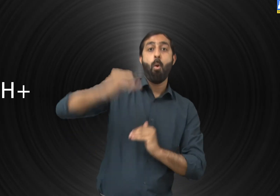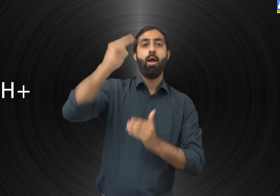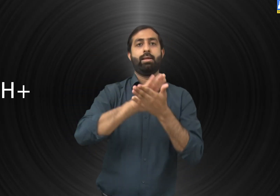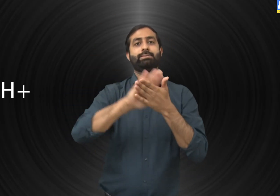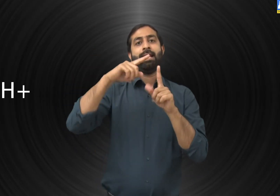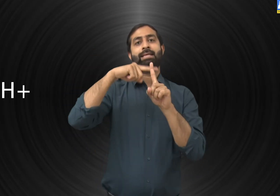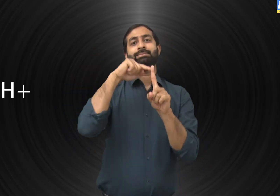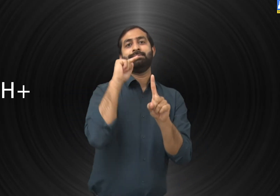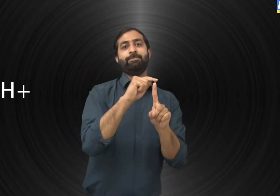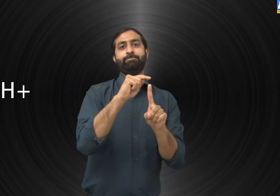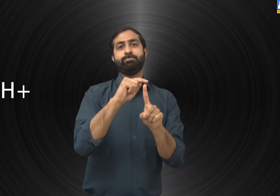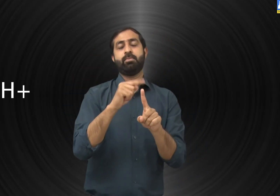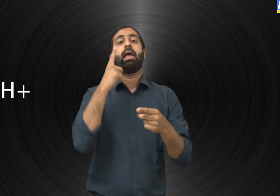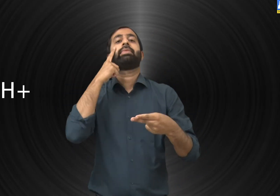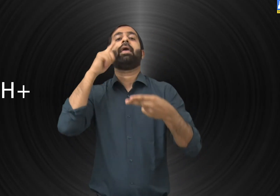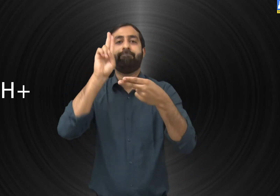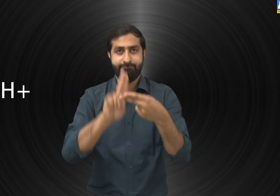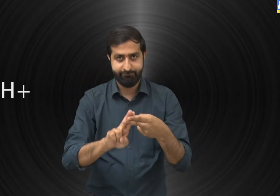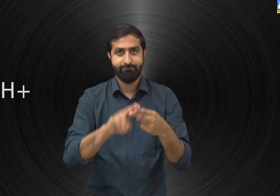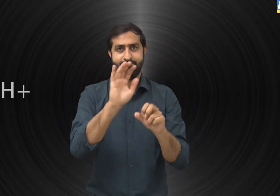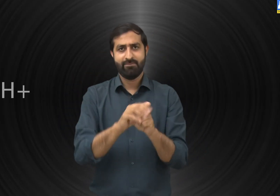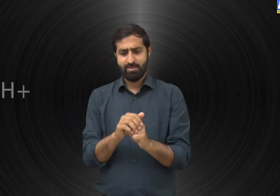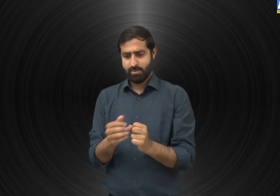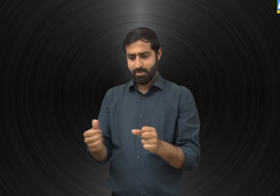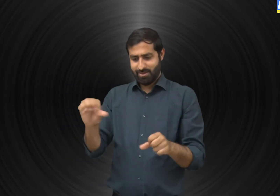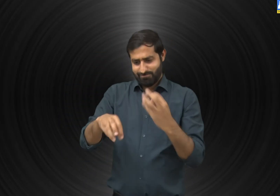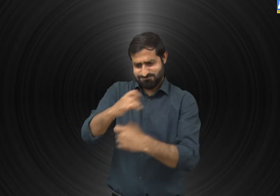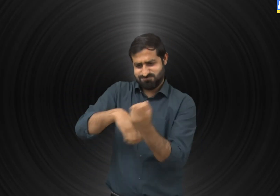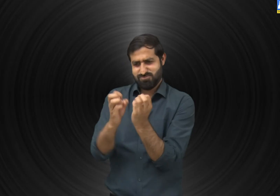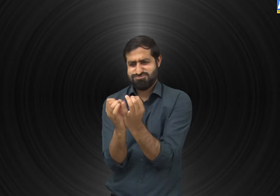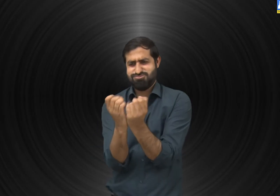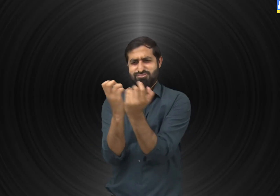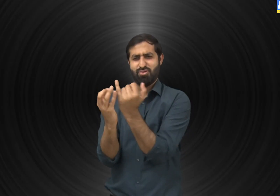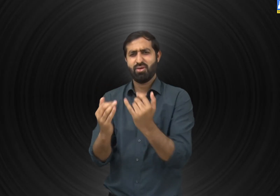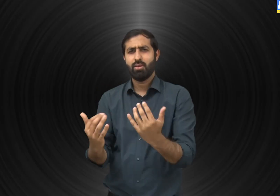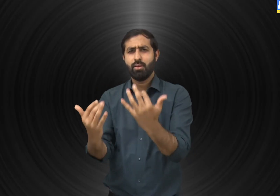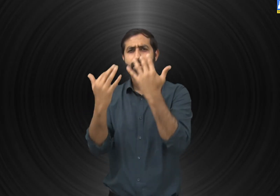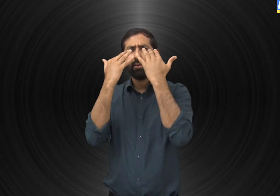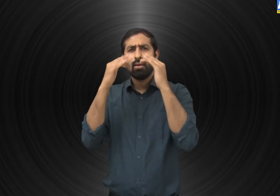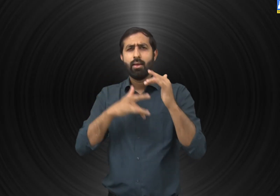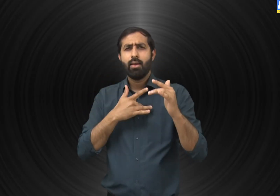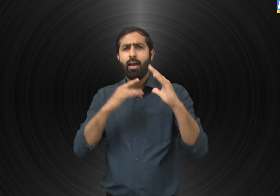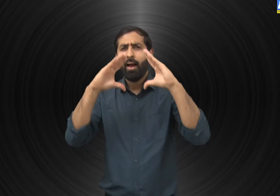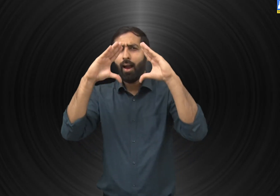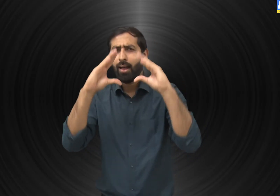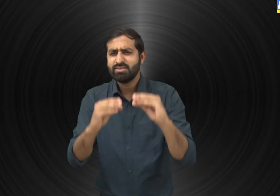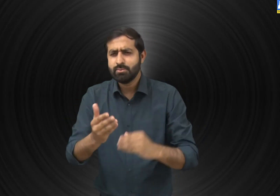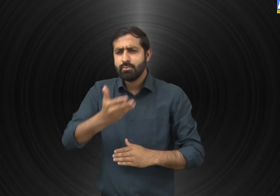in the solution. The strength of an ions in the